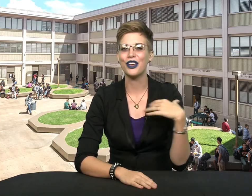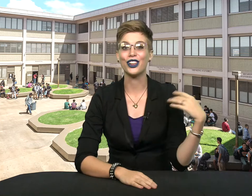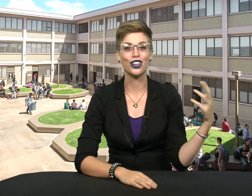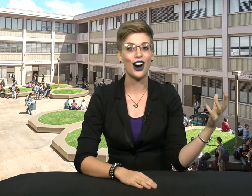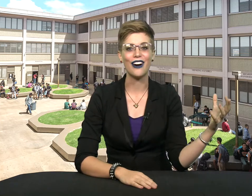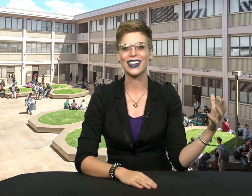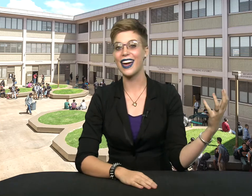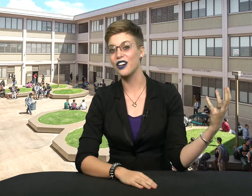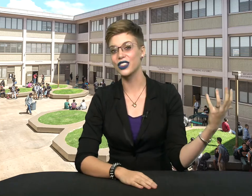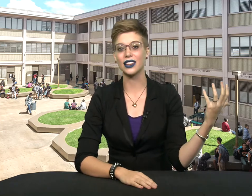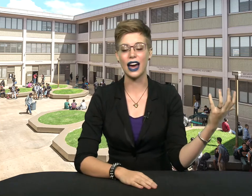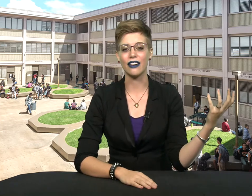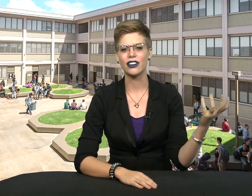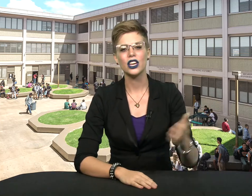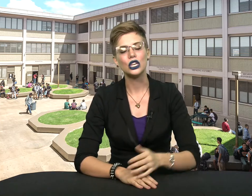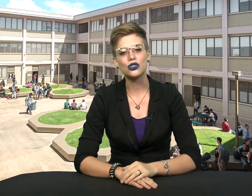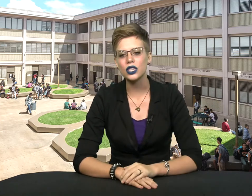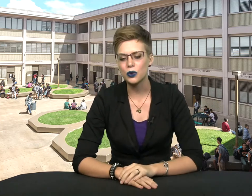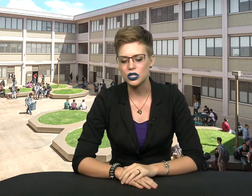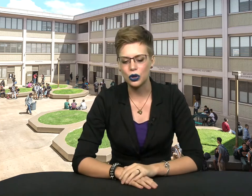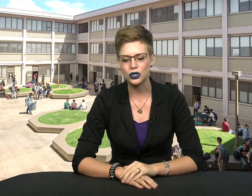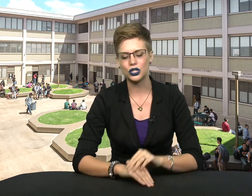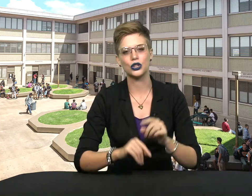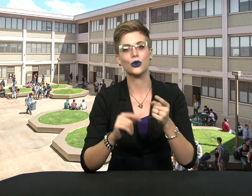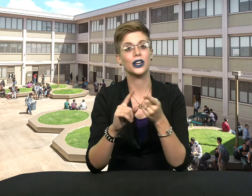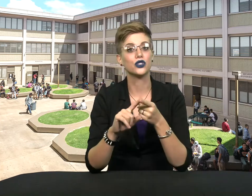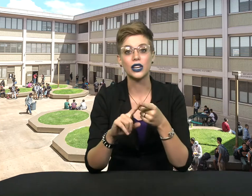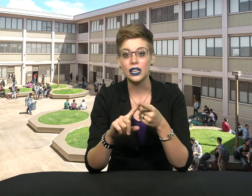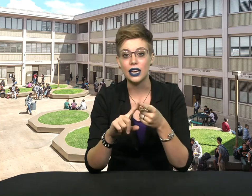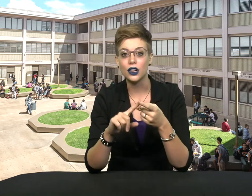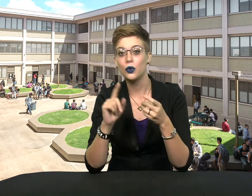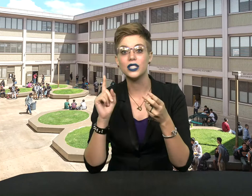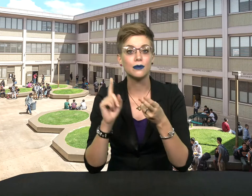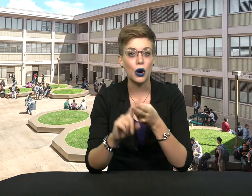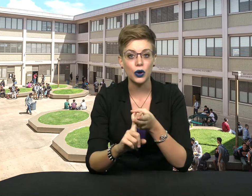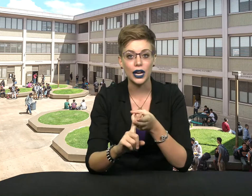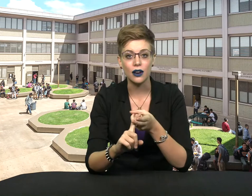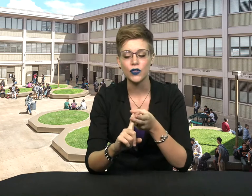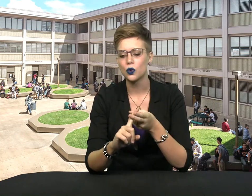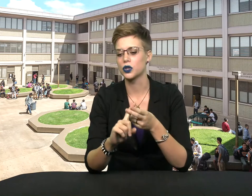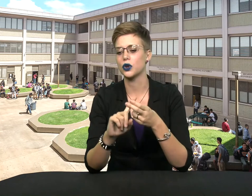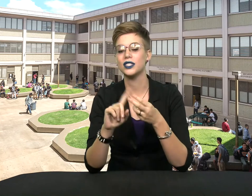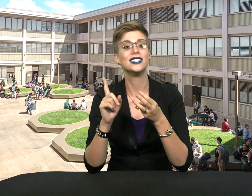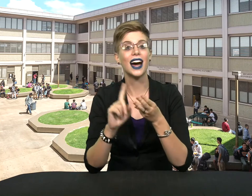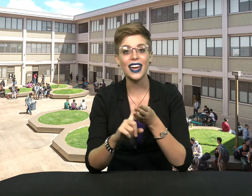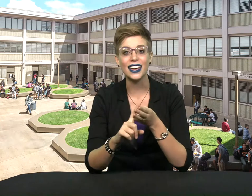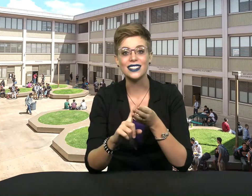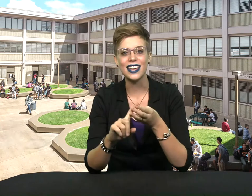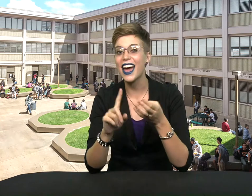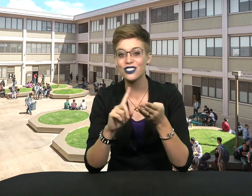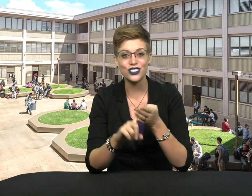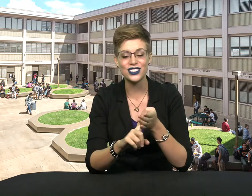a long and healthy life, usually we're told to quit drinking, quit smoking, we're told to diet, exercise.